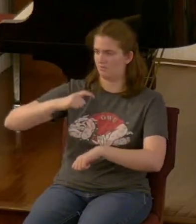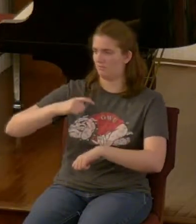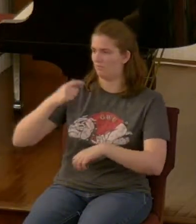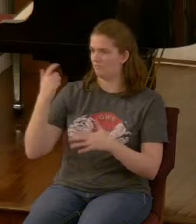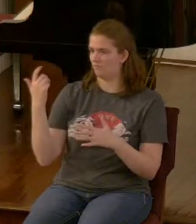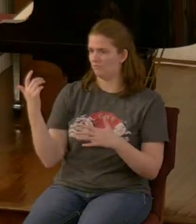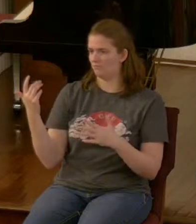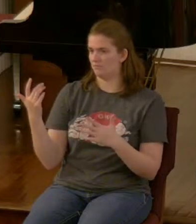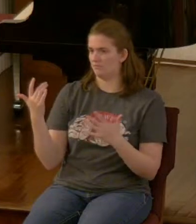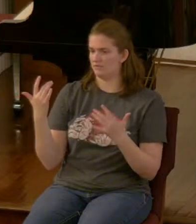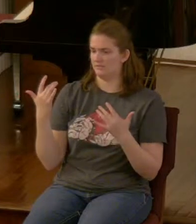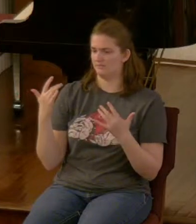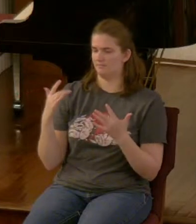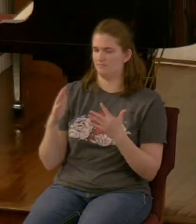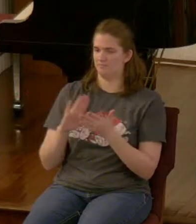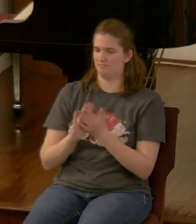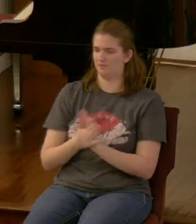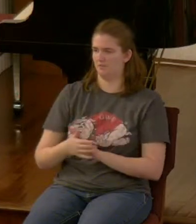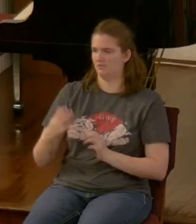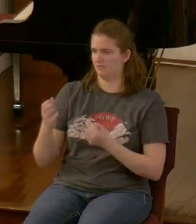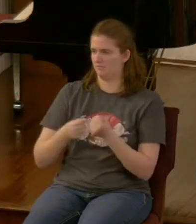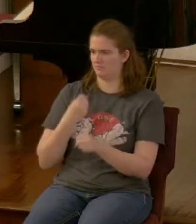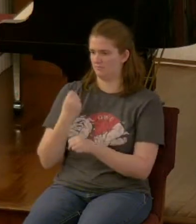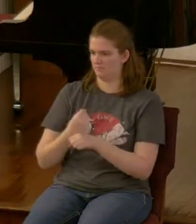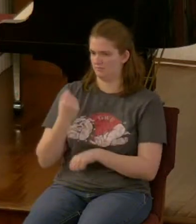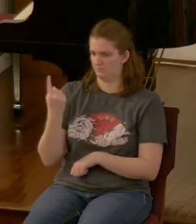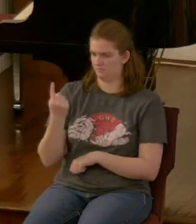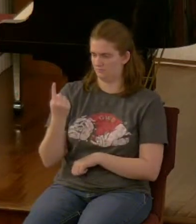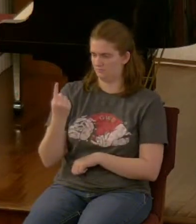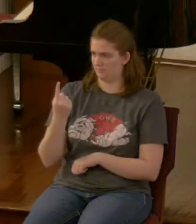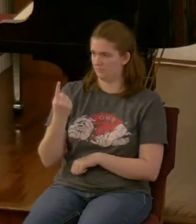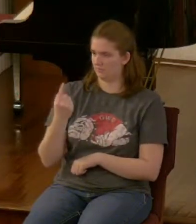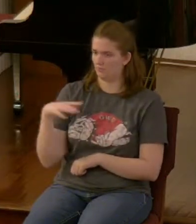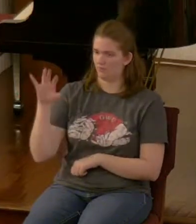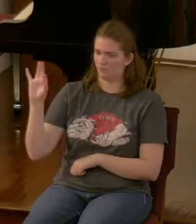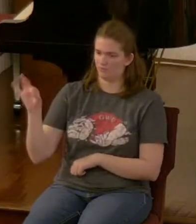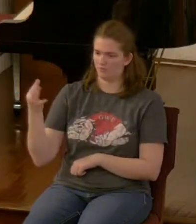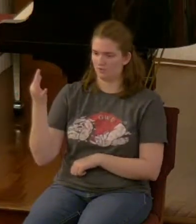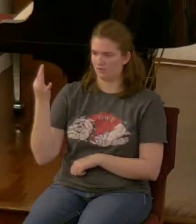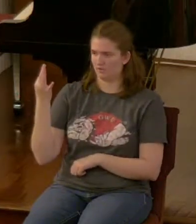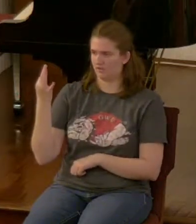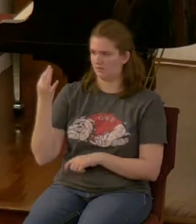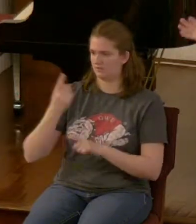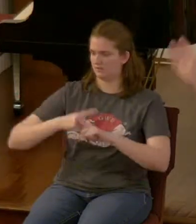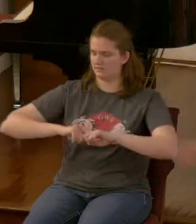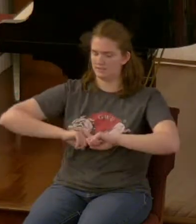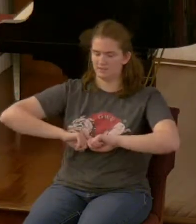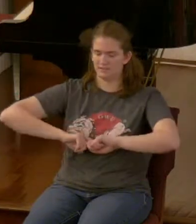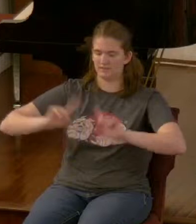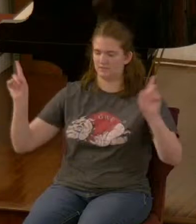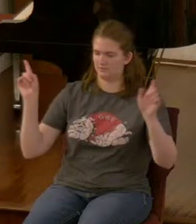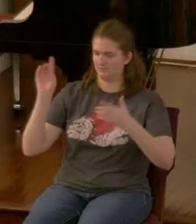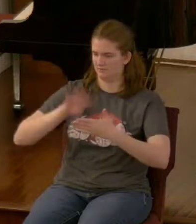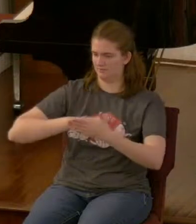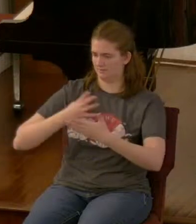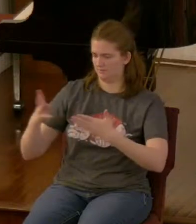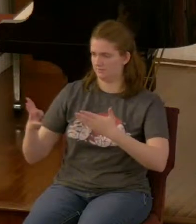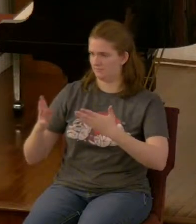that was year one so France would have a different calendar than everybody else